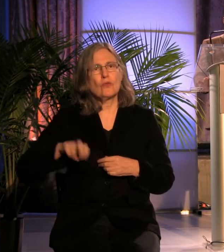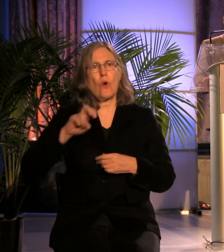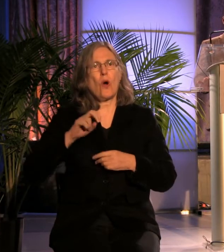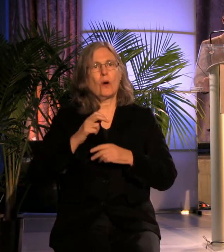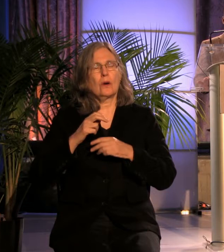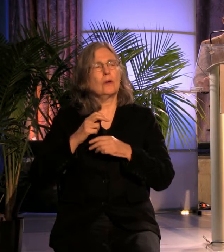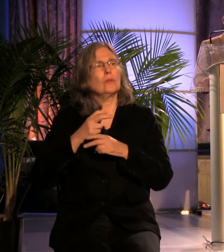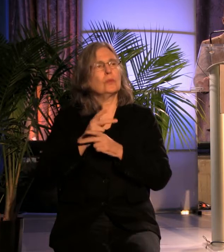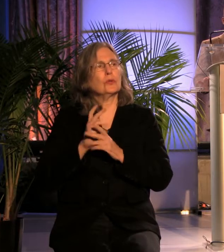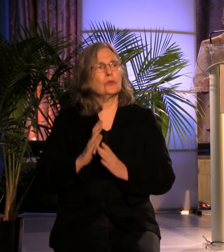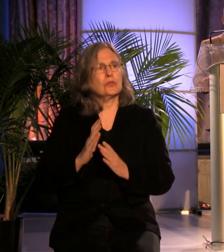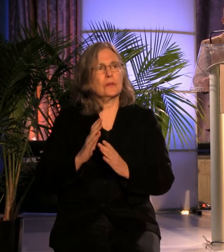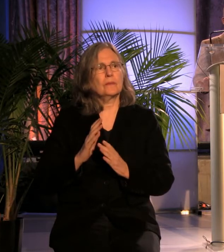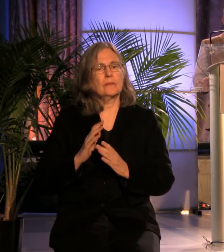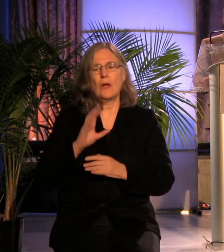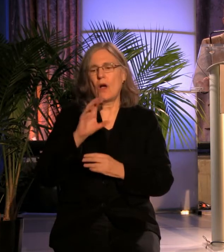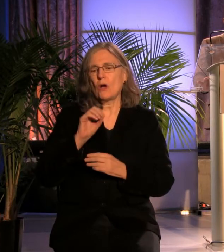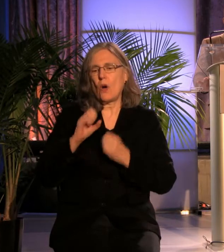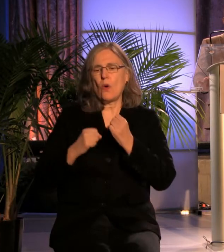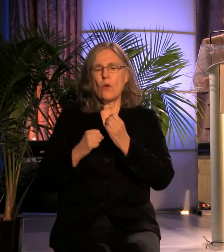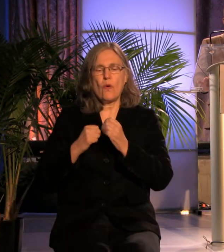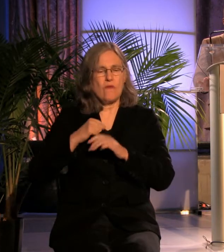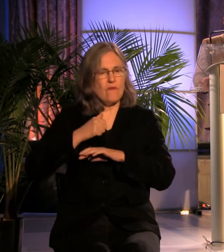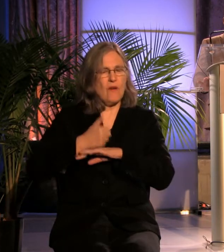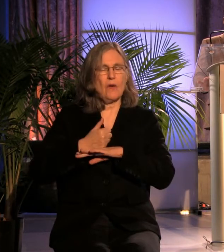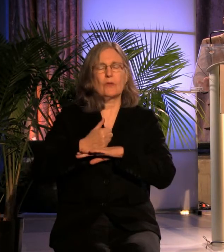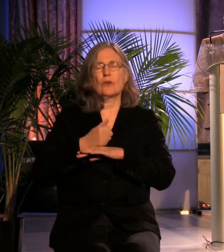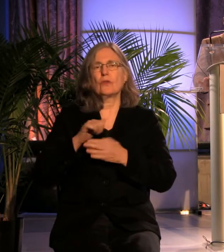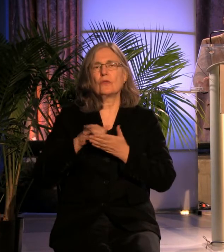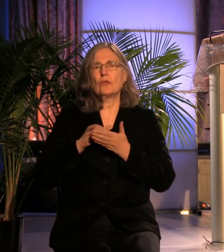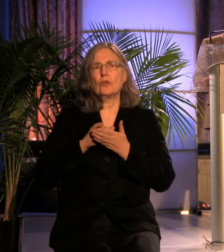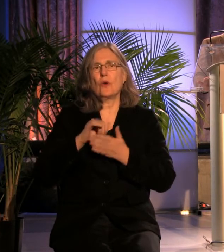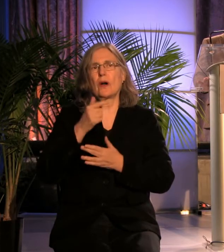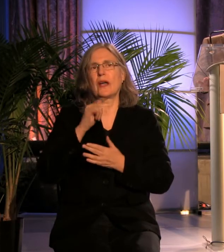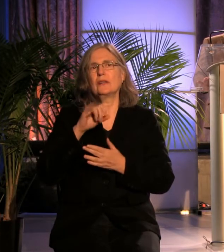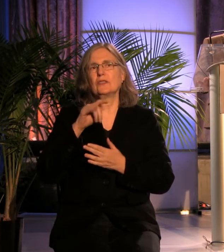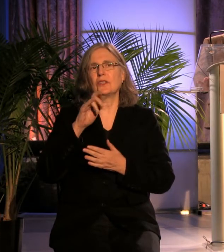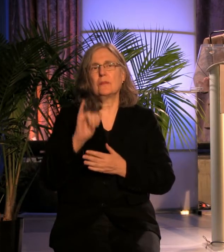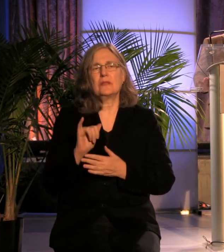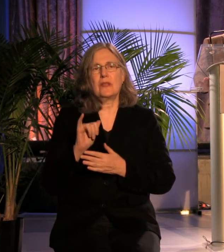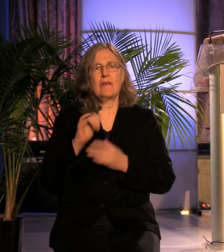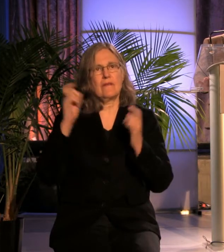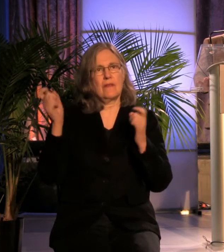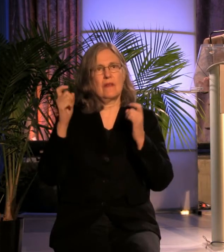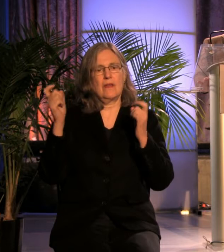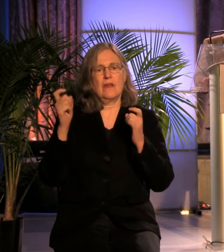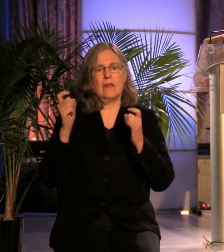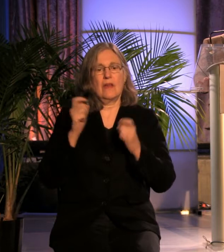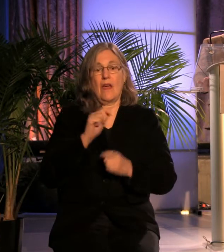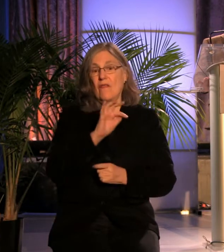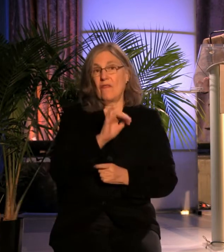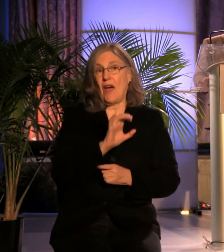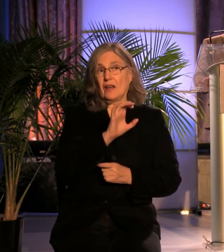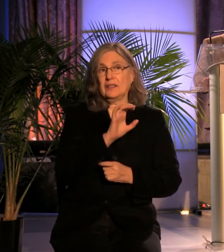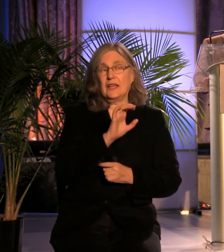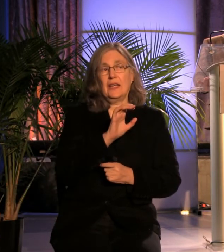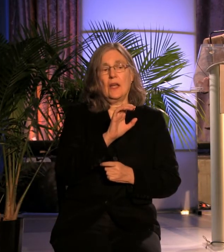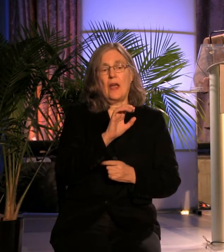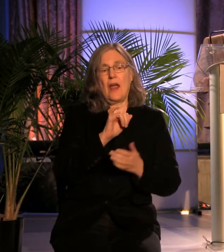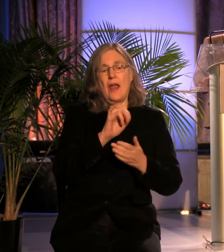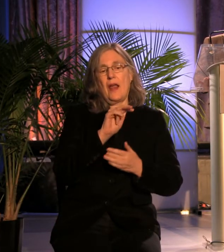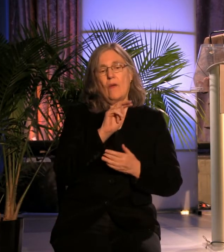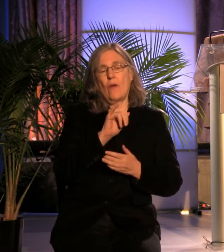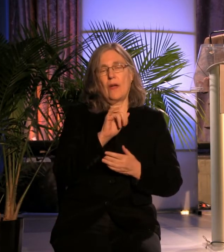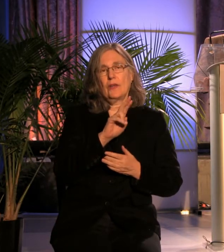the New York Gypsy Festival and is also on the faculty of NYU's Tisch School of the Arts.